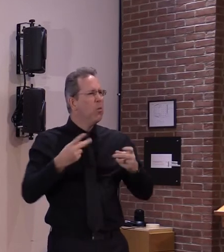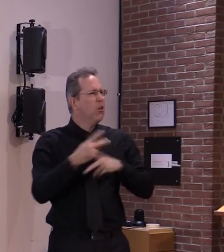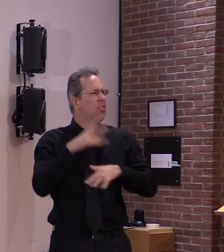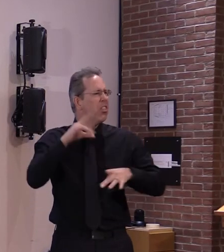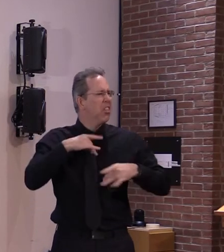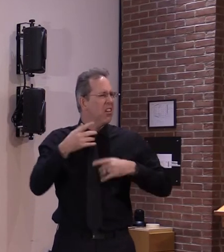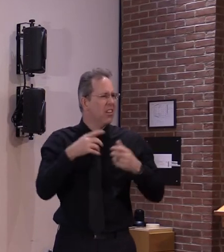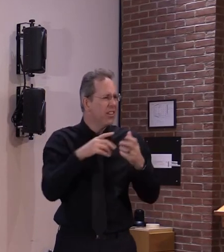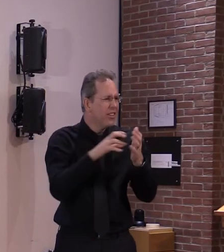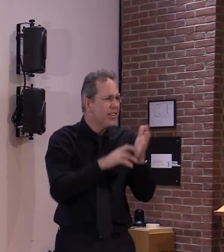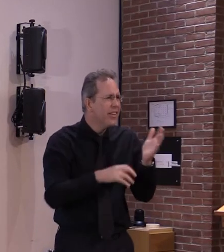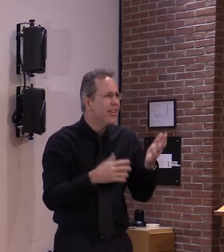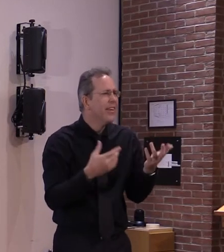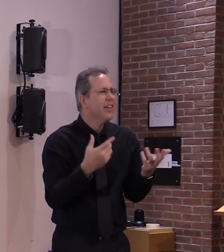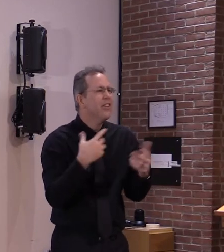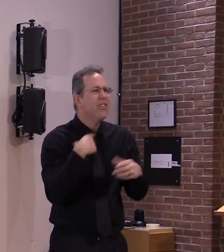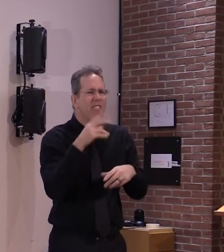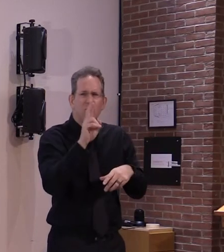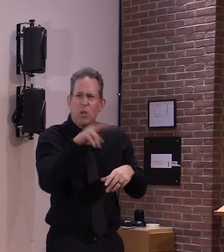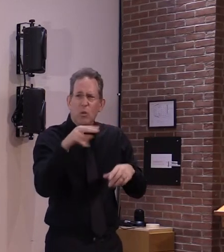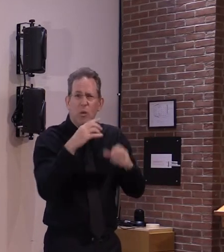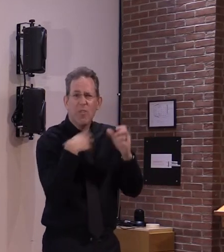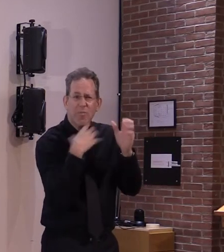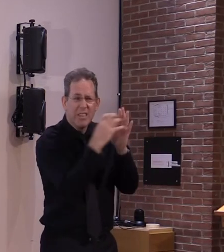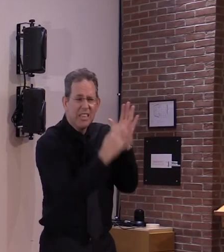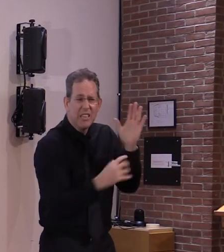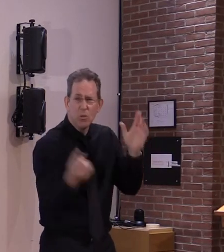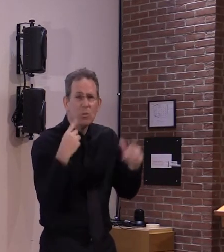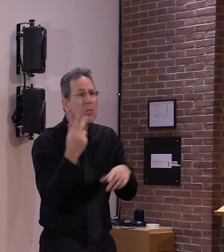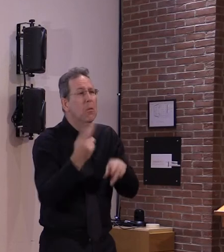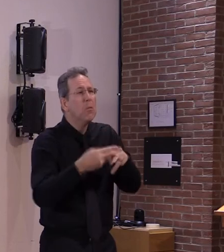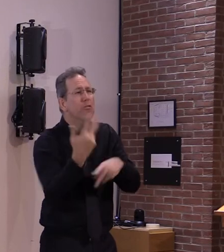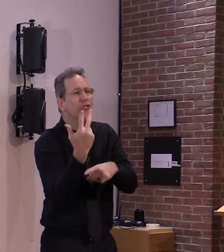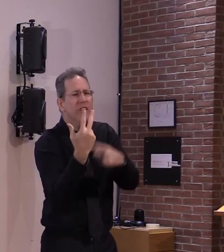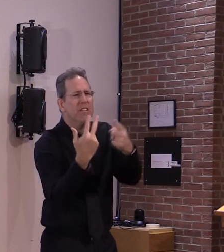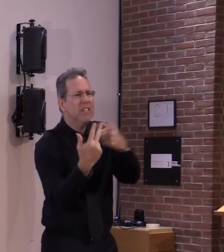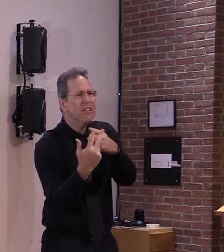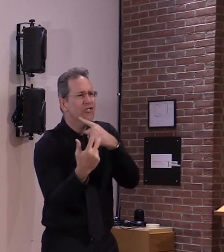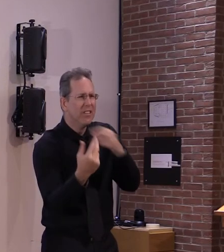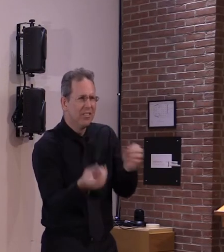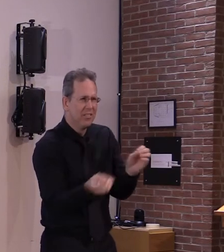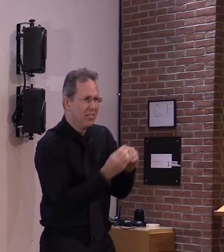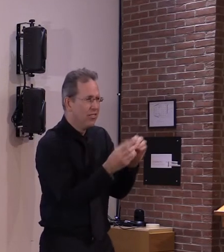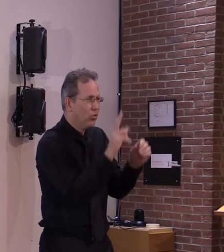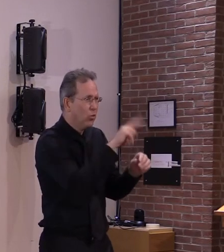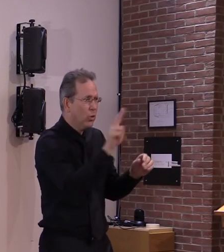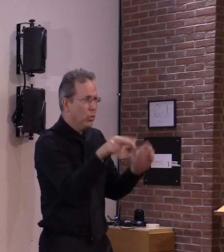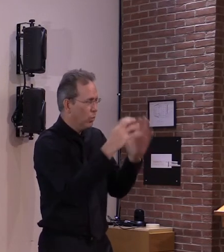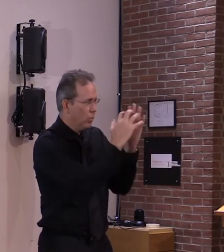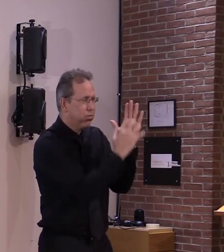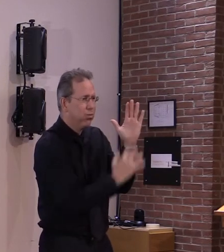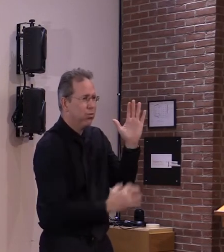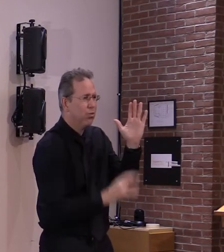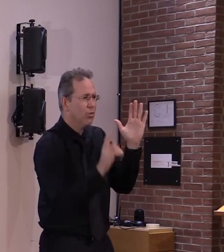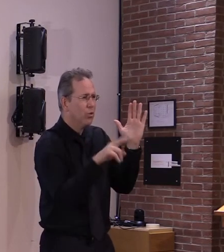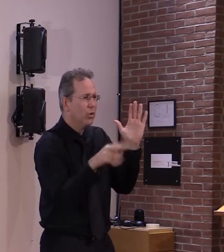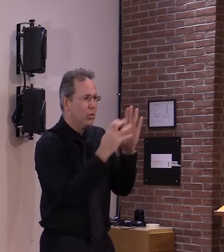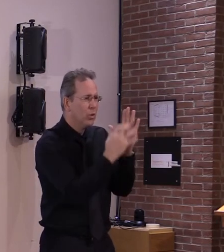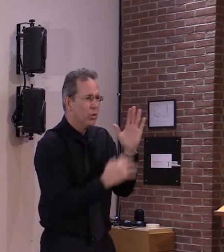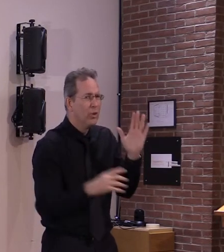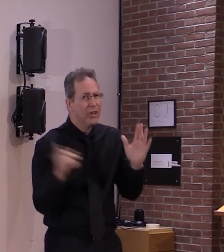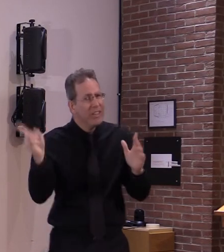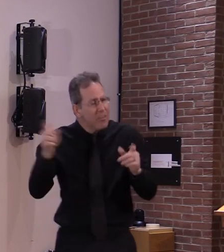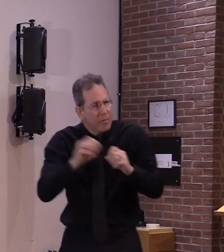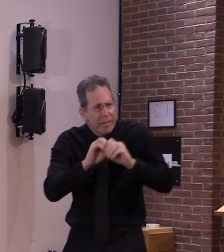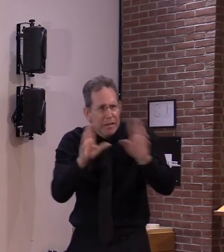there's 22 i believe yeah uh in the interest of transparency and data uh